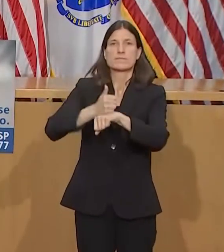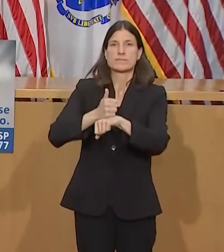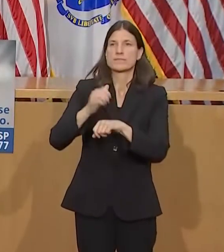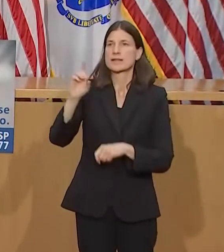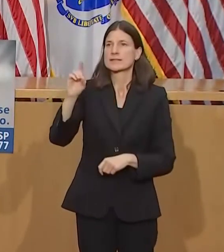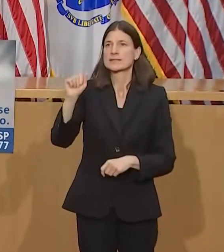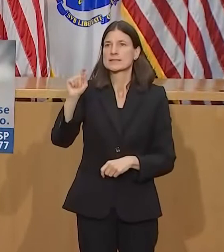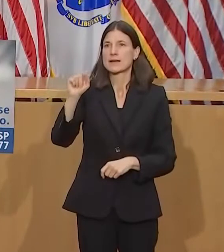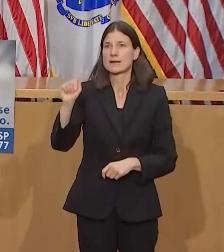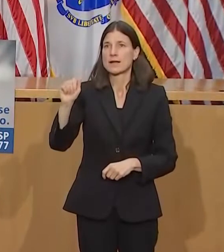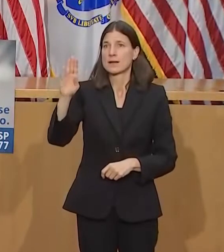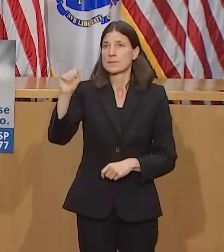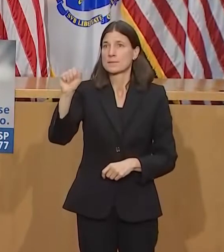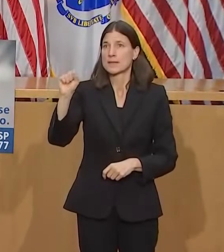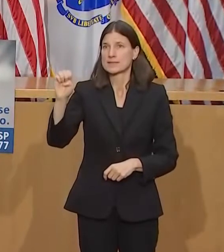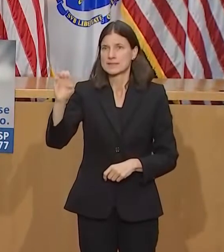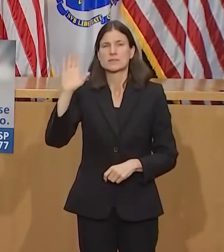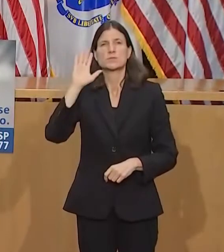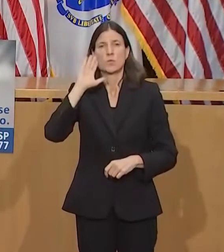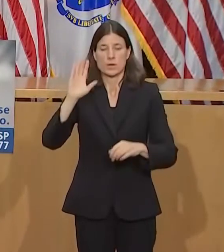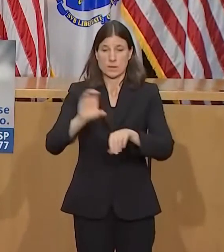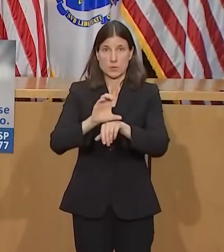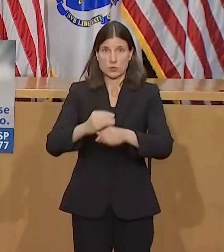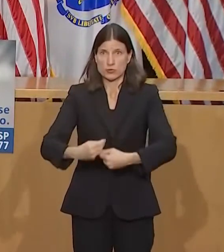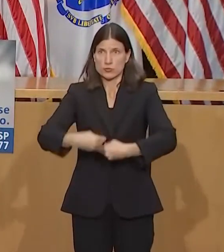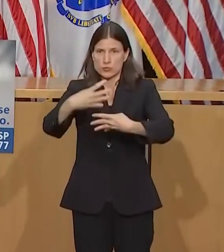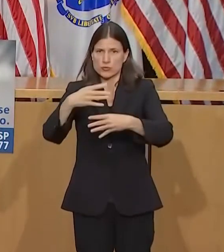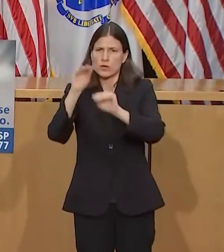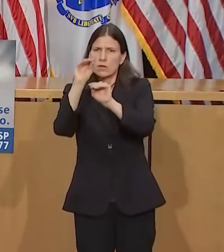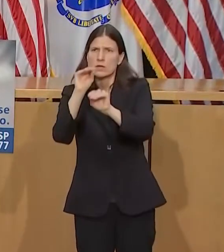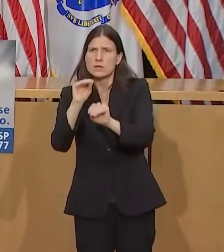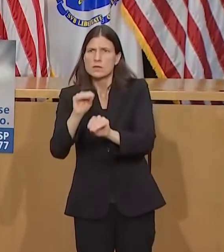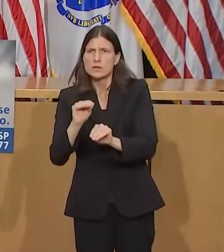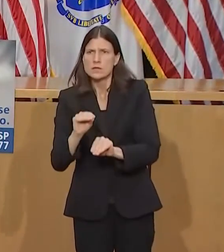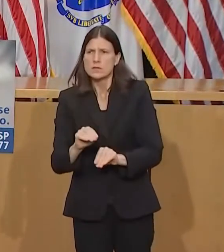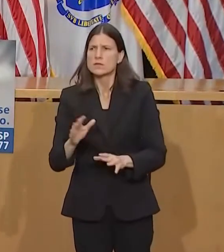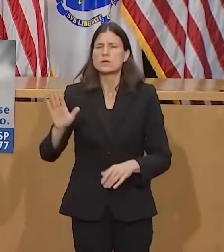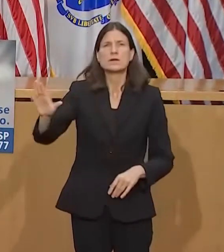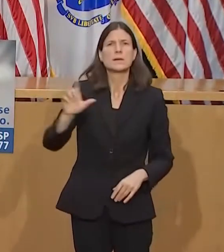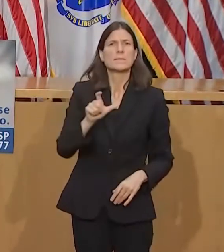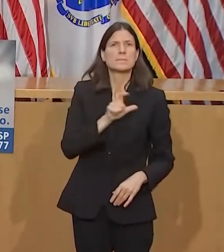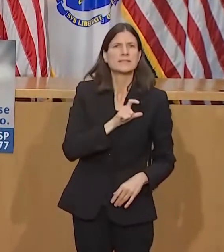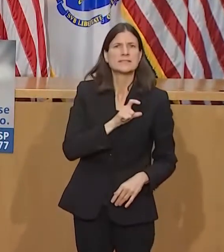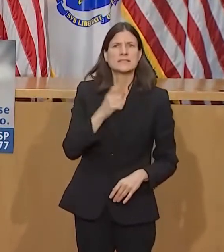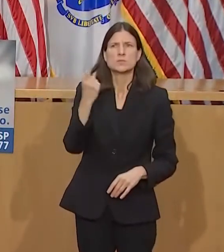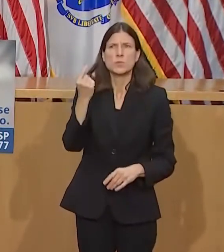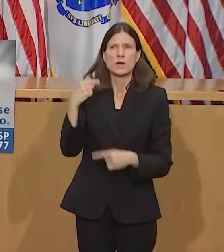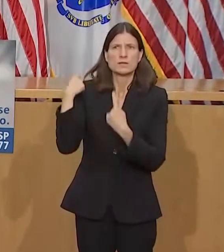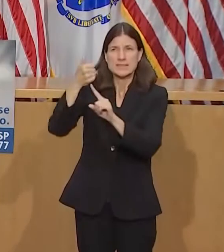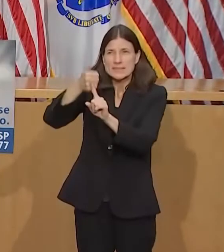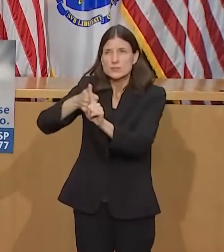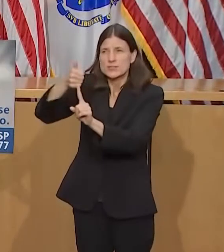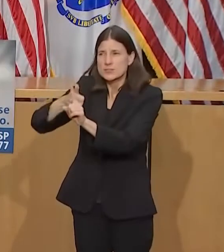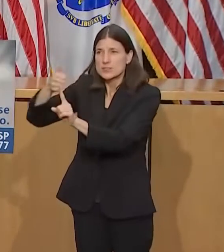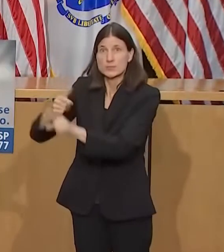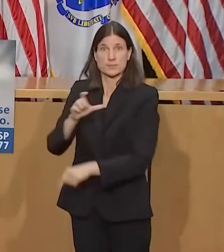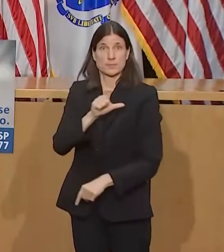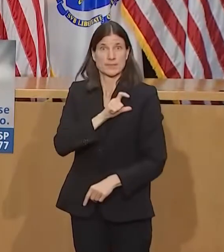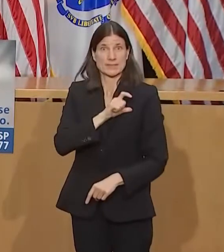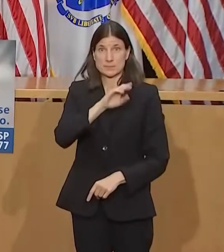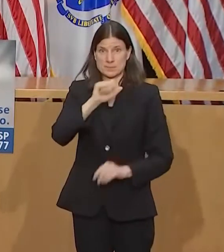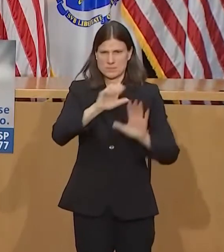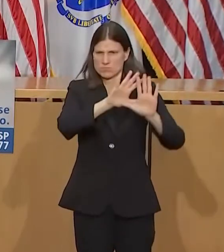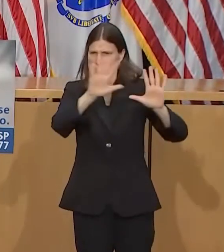available to their current and future employers. Members of the public will also be able to access certain information about police officers,